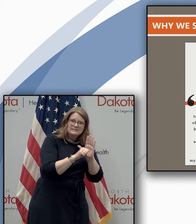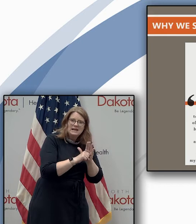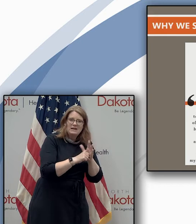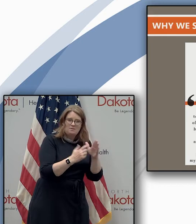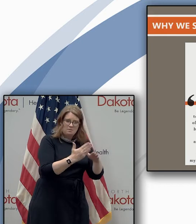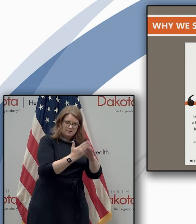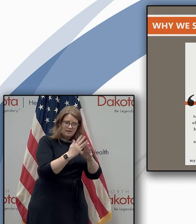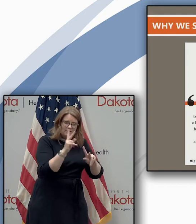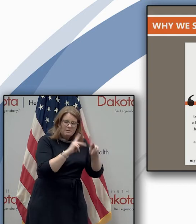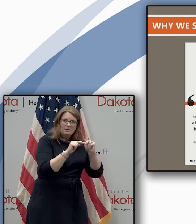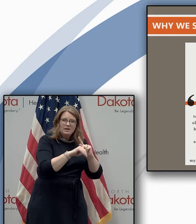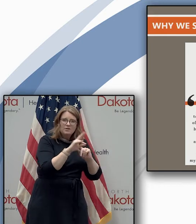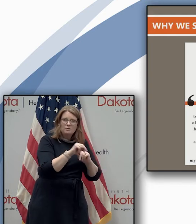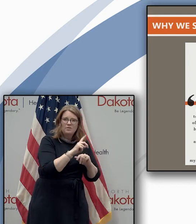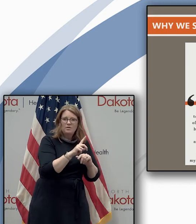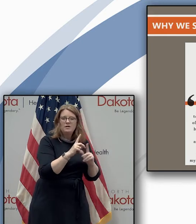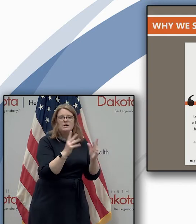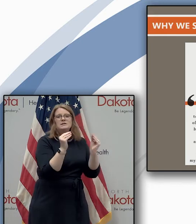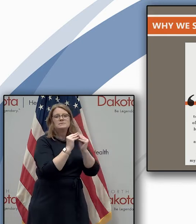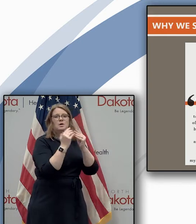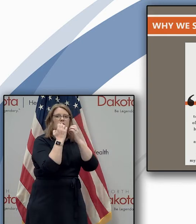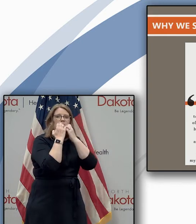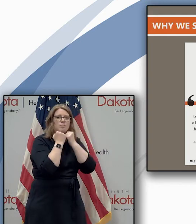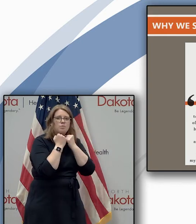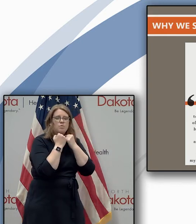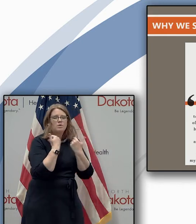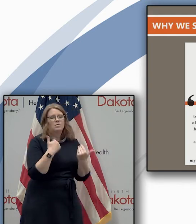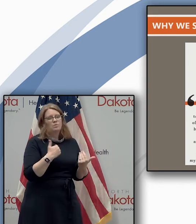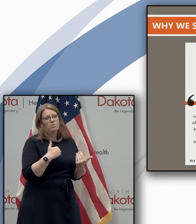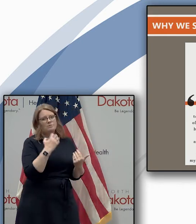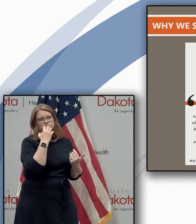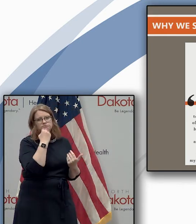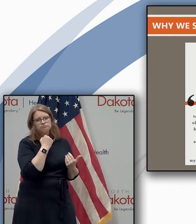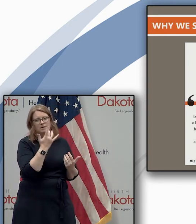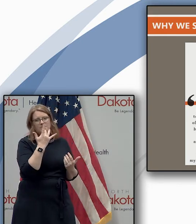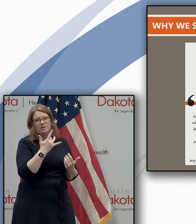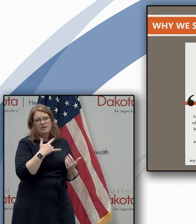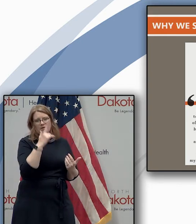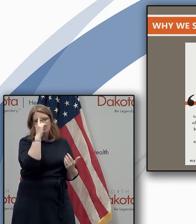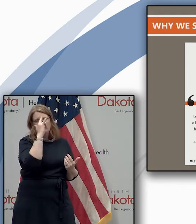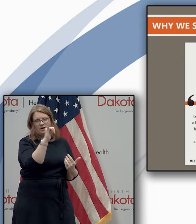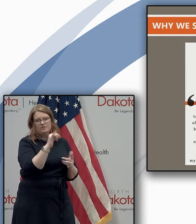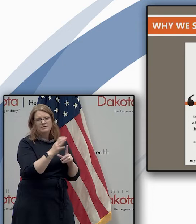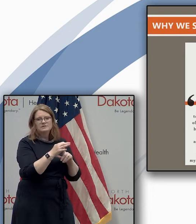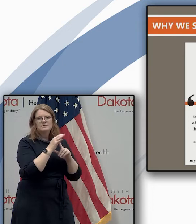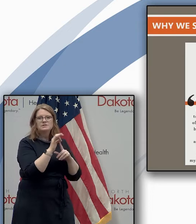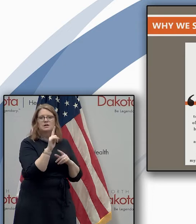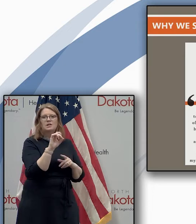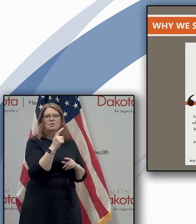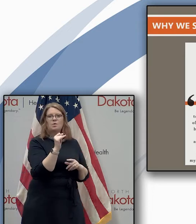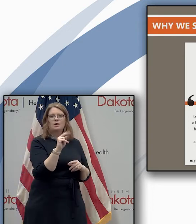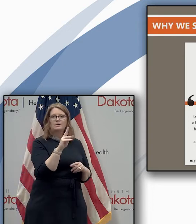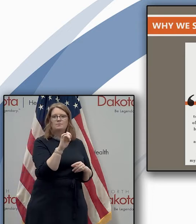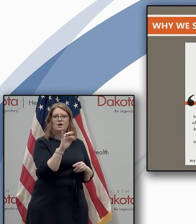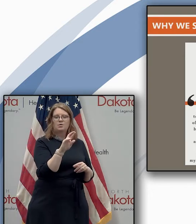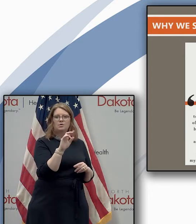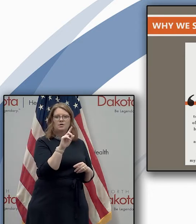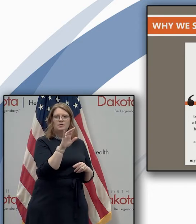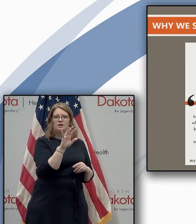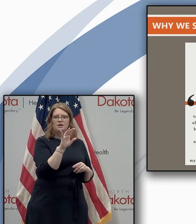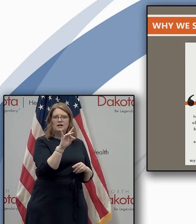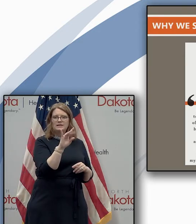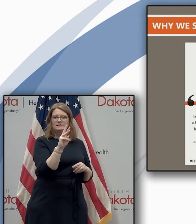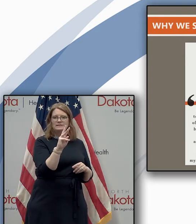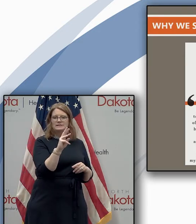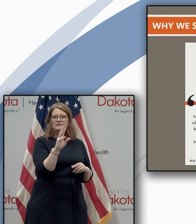more important and meaningful i will remember and cherish this birthday forever specialist logan bauer of the 816th